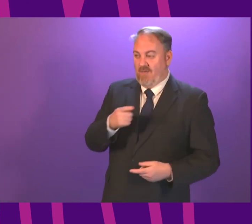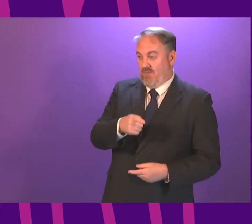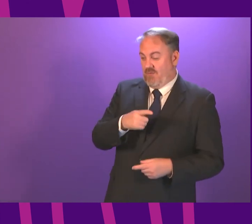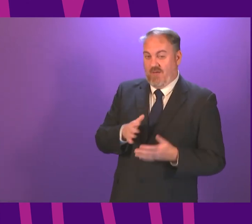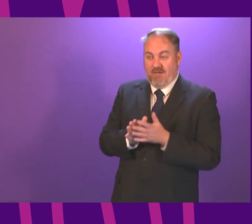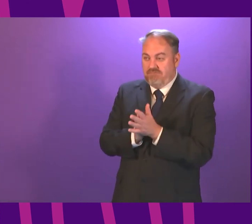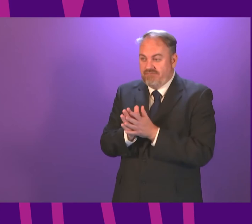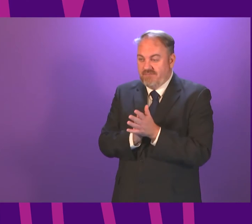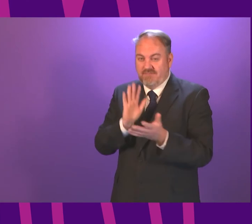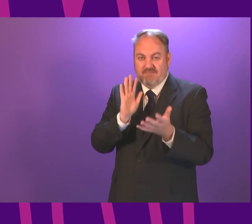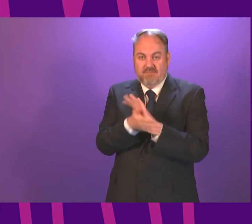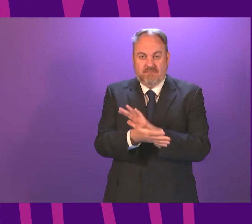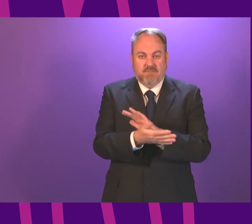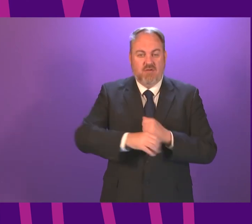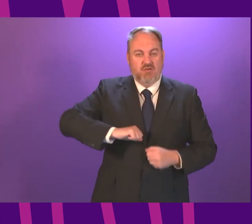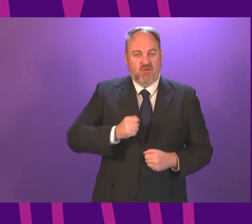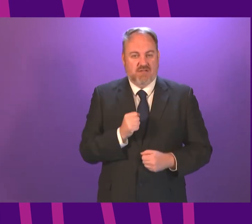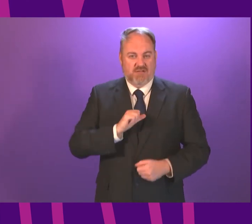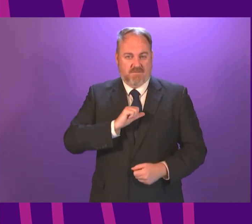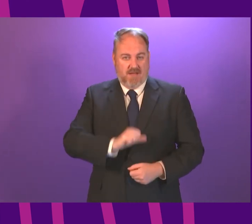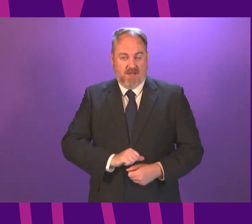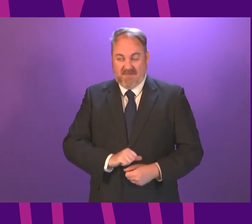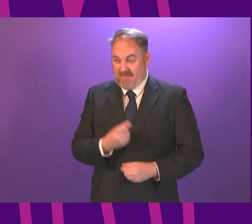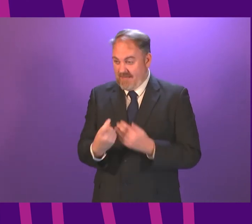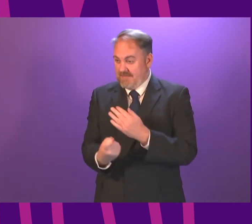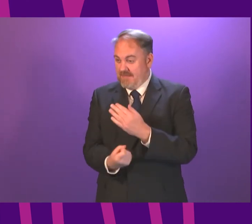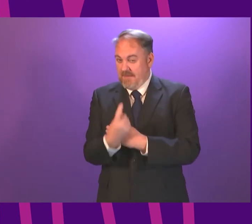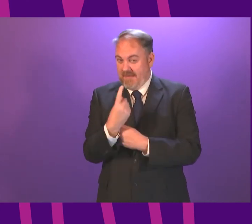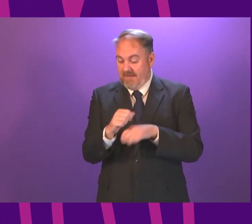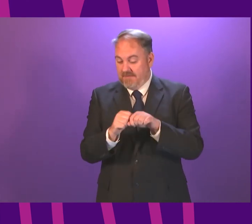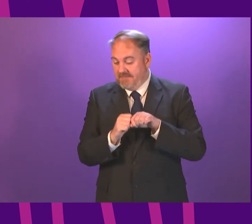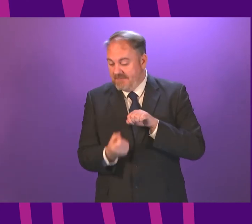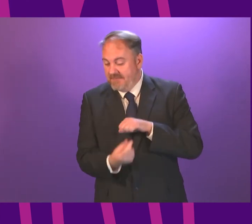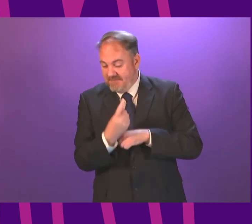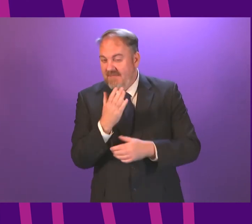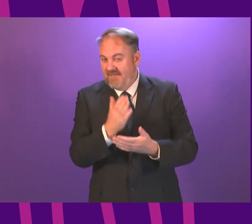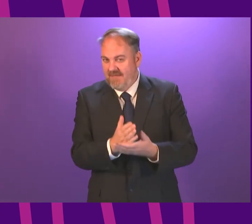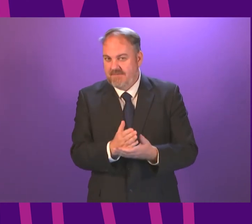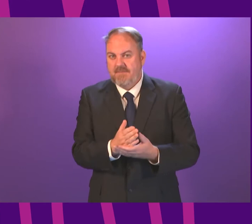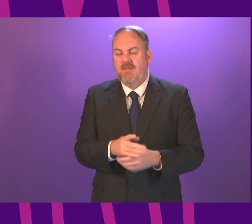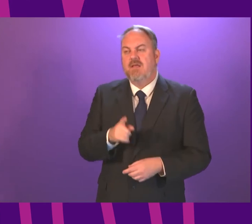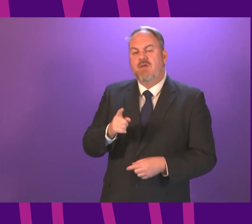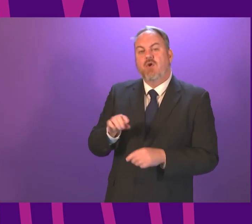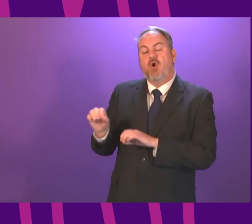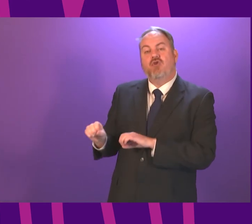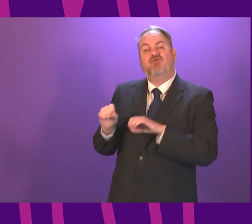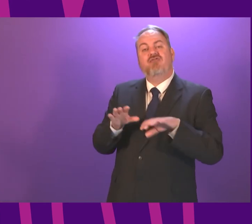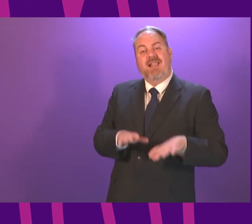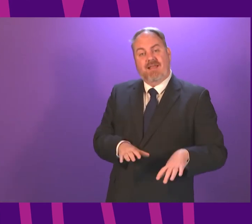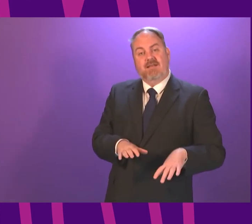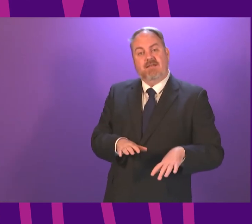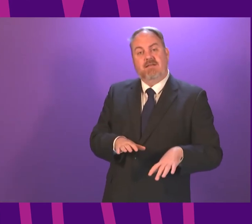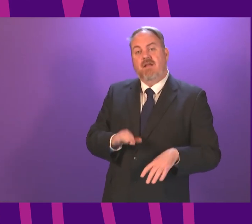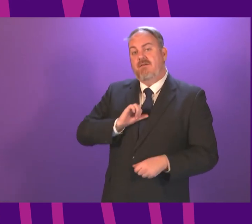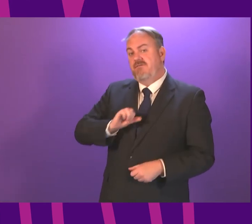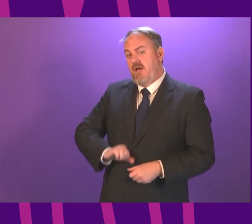communities. What we must see is that any imports of Australian agri-food should be produced to equivalent